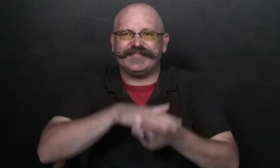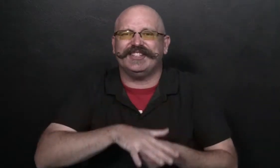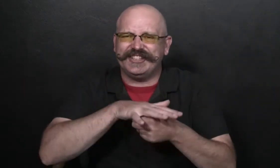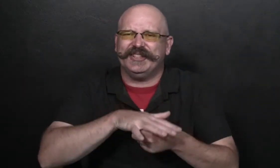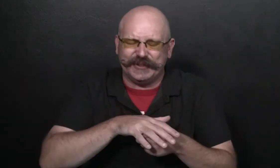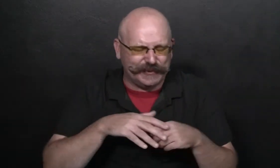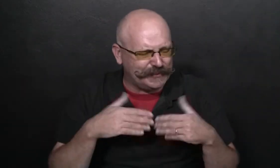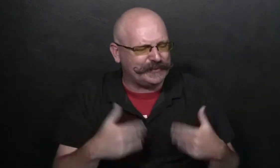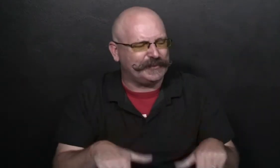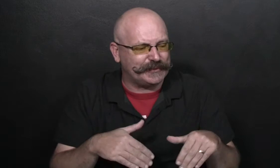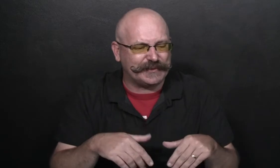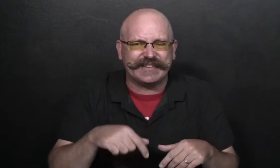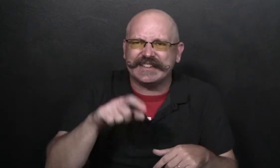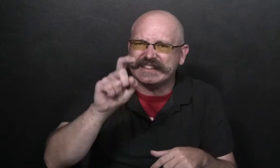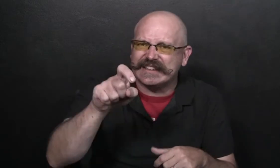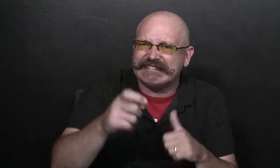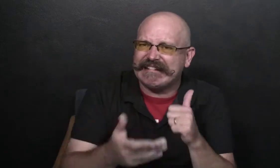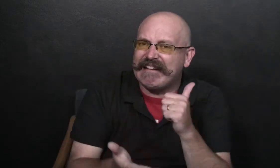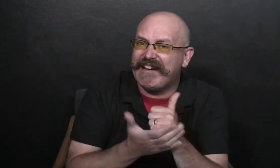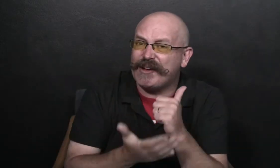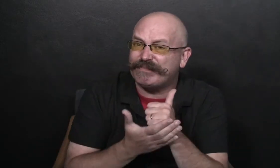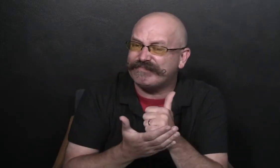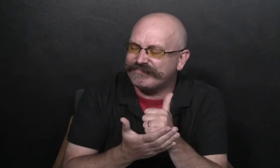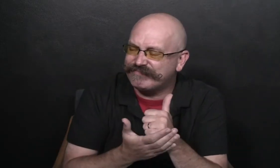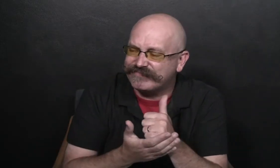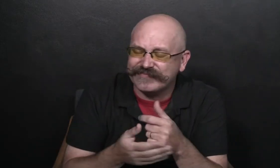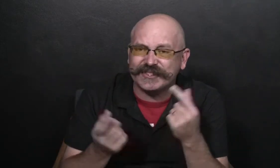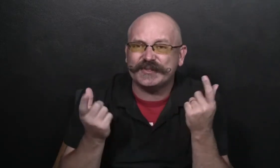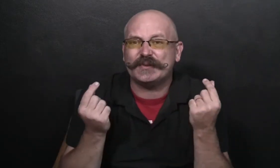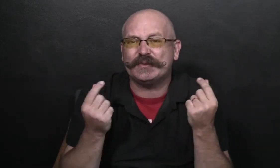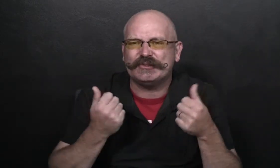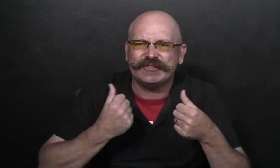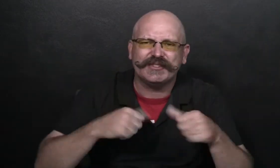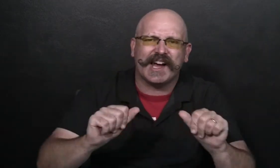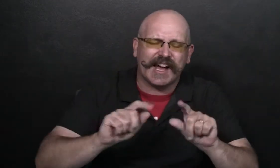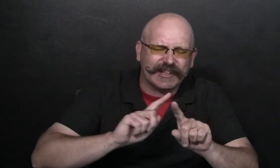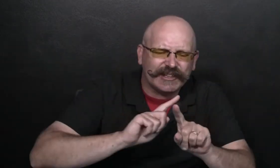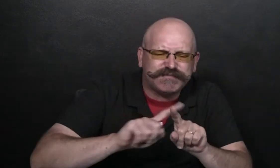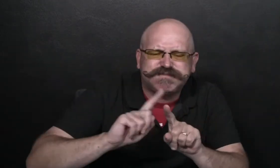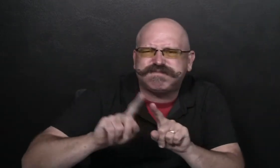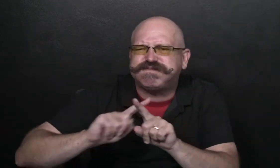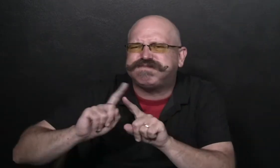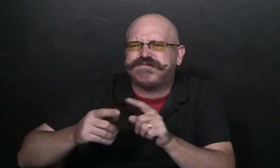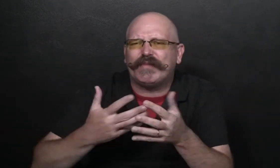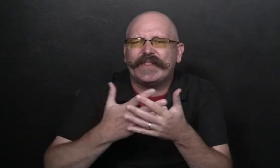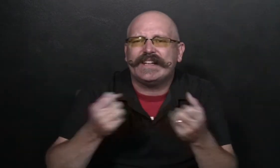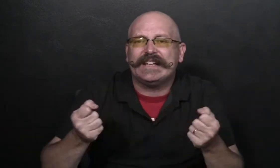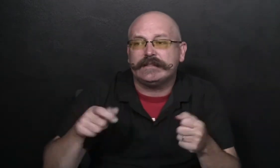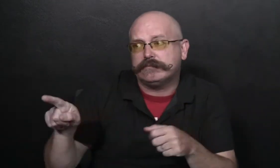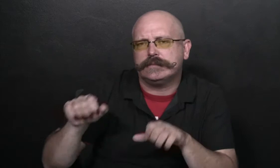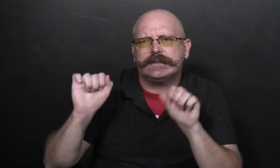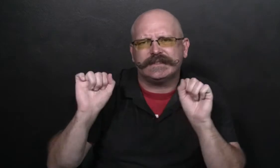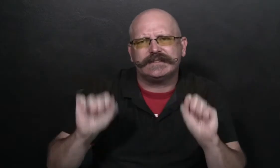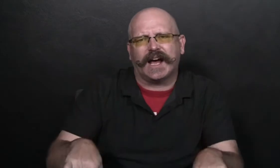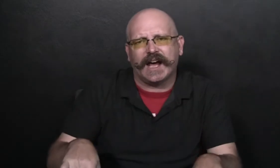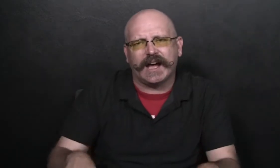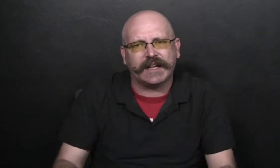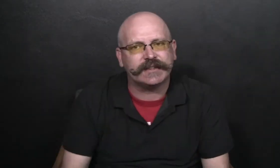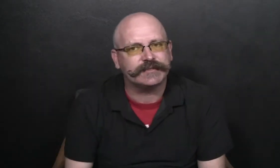They knew that everyone was under pressure and they all needed to help, so they thought about different things that